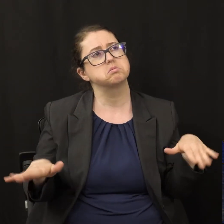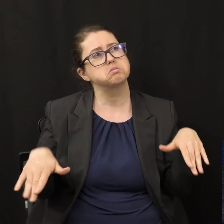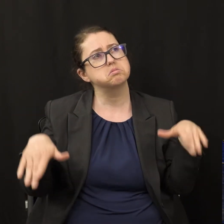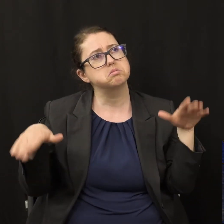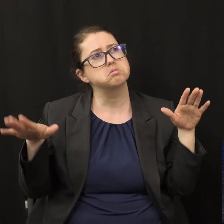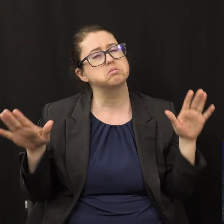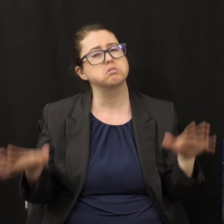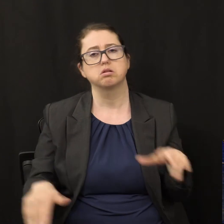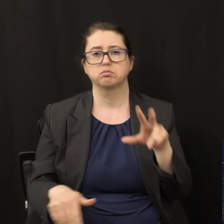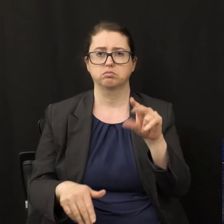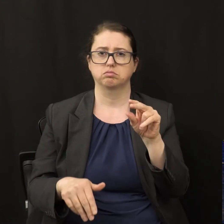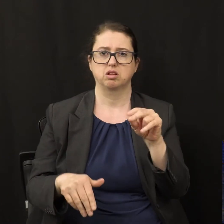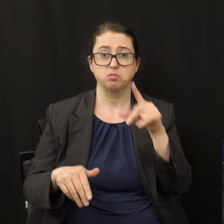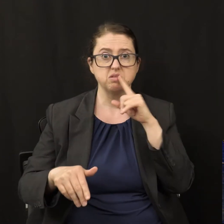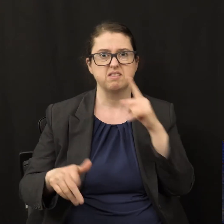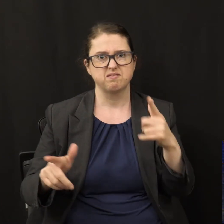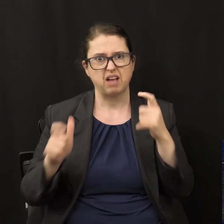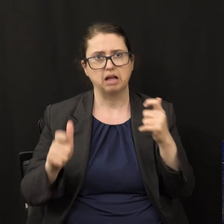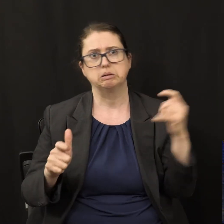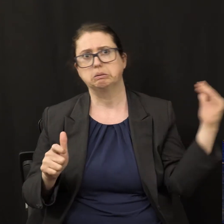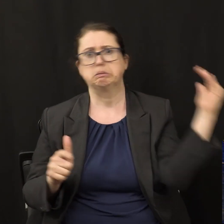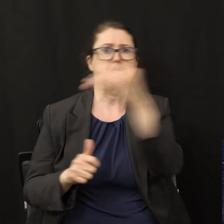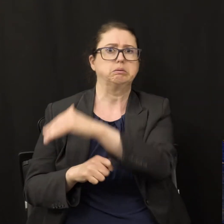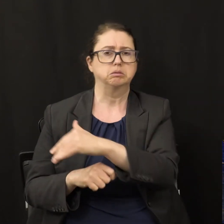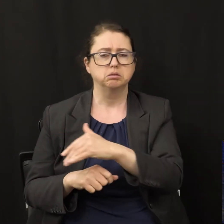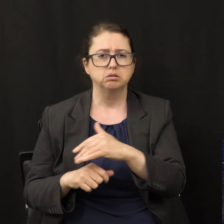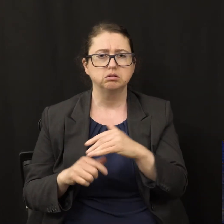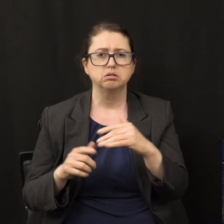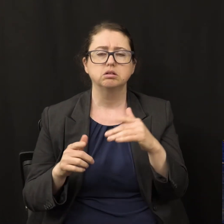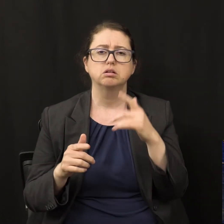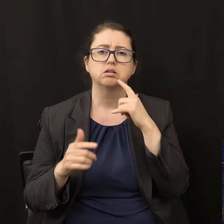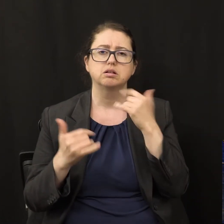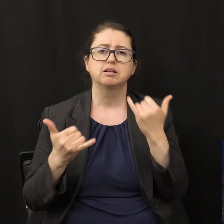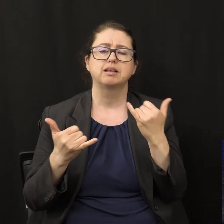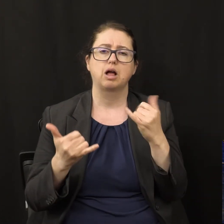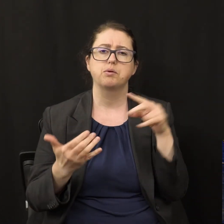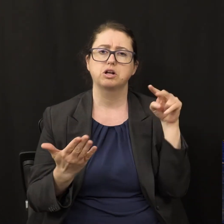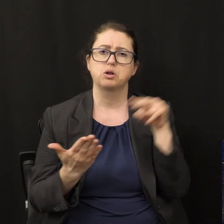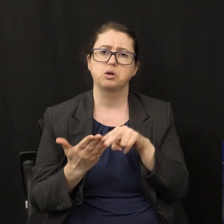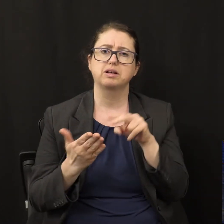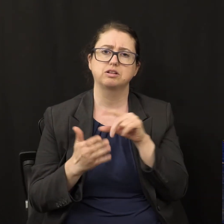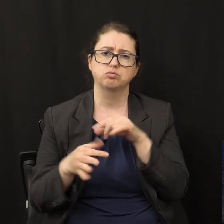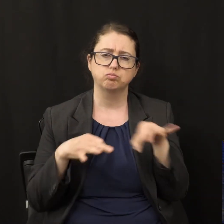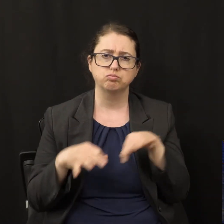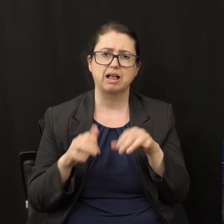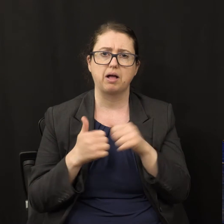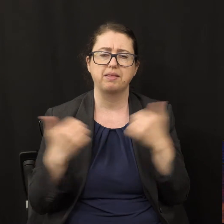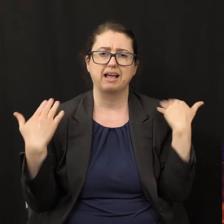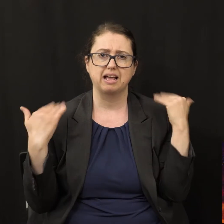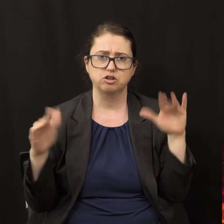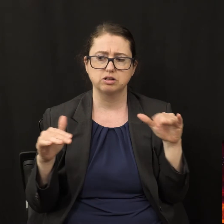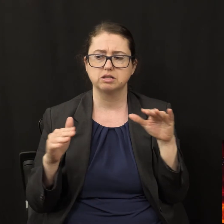chapter 1, verses 13 and 14, where we find a description of how the angels move. It says there,